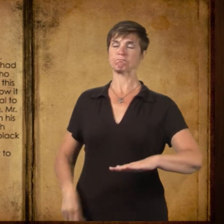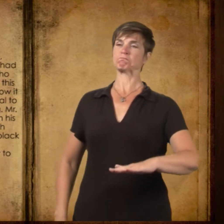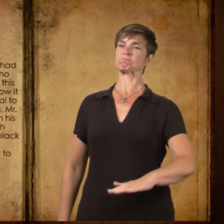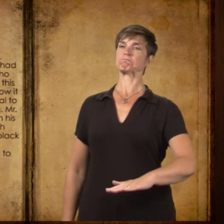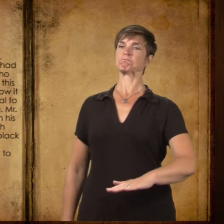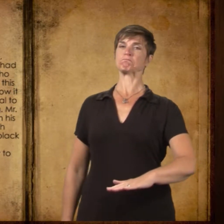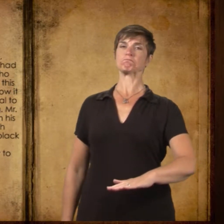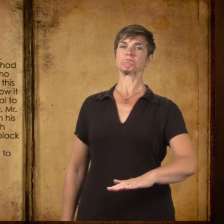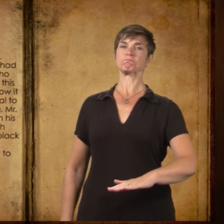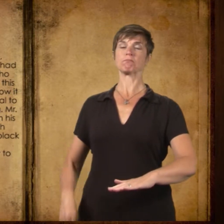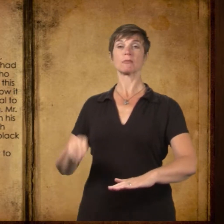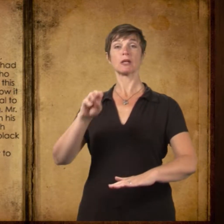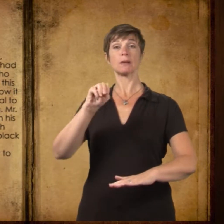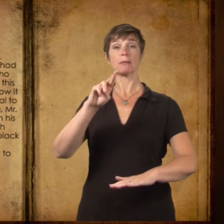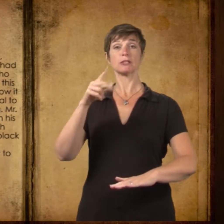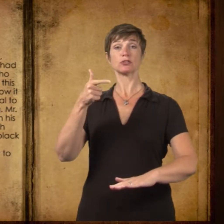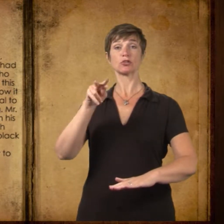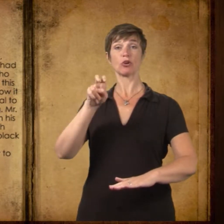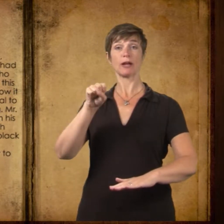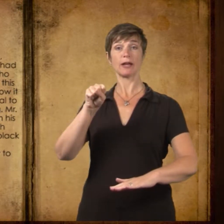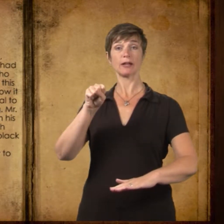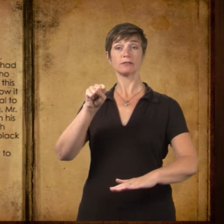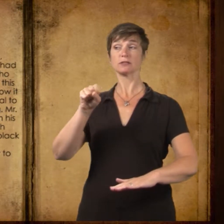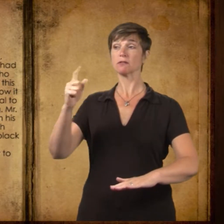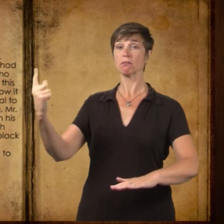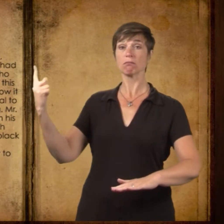interminably to Mr. Graves and the Martins.